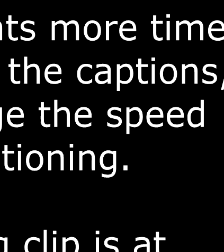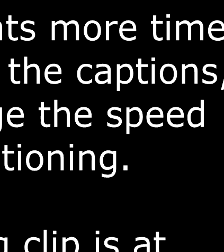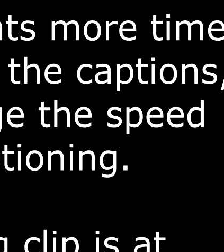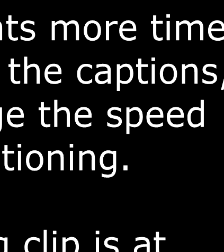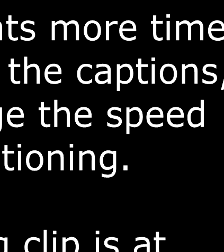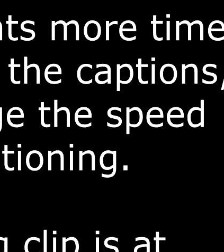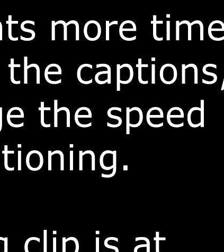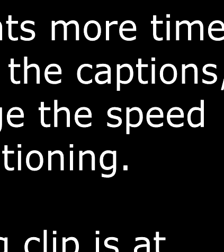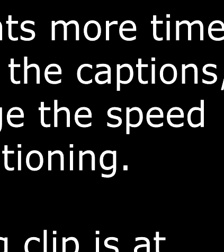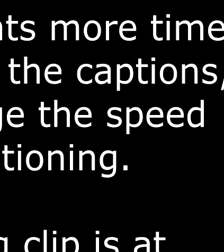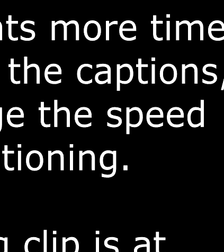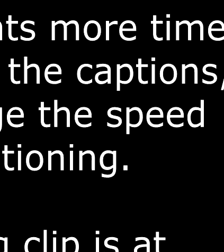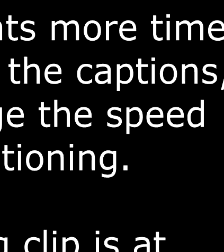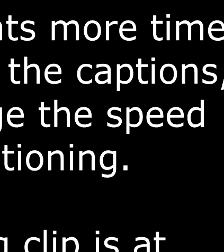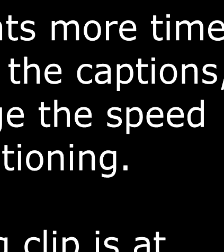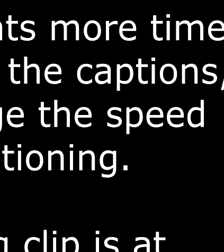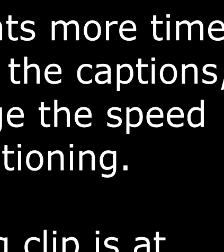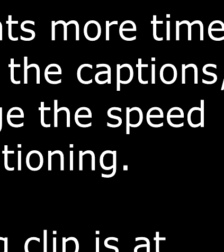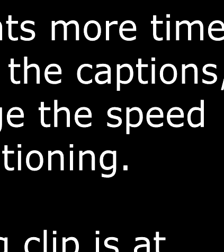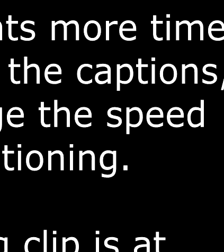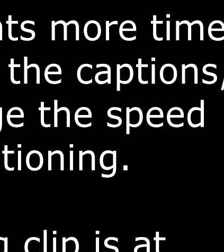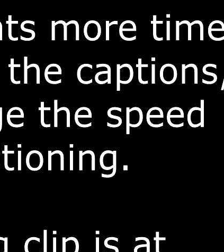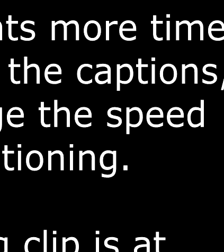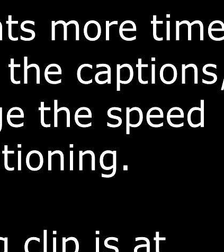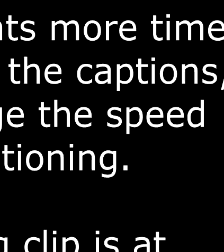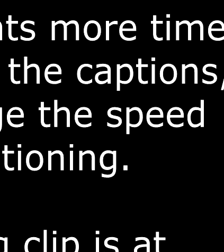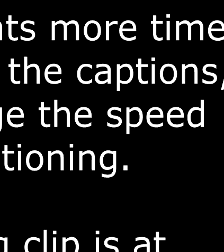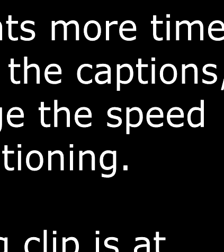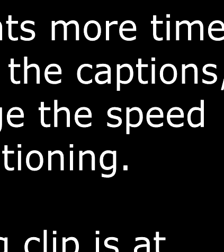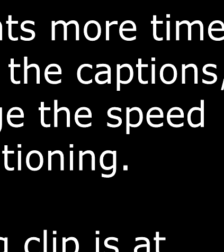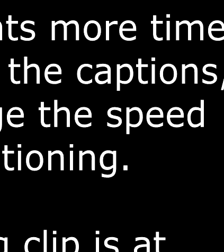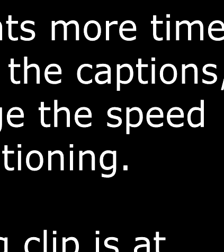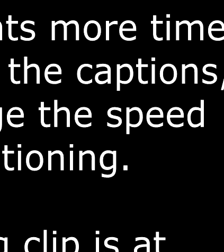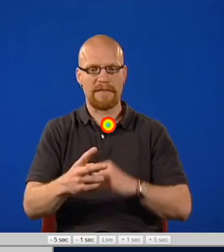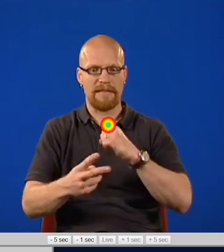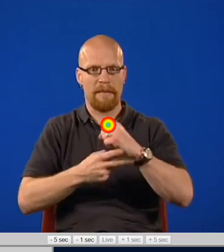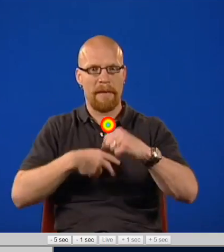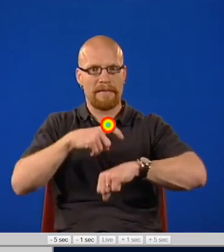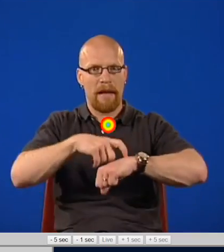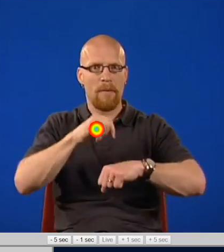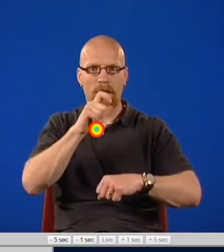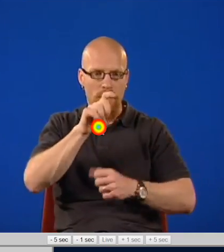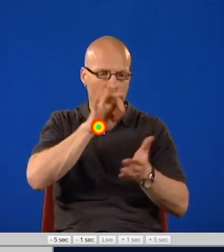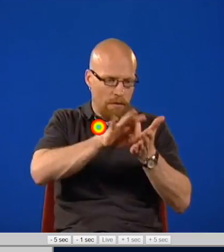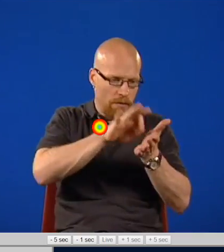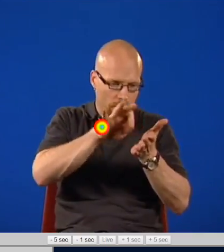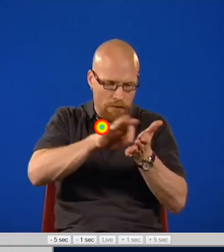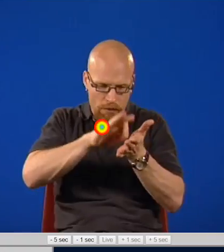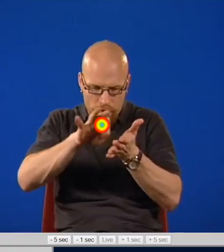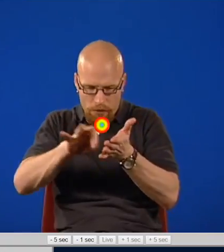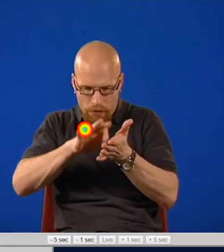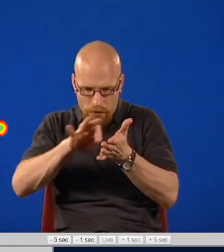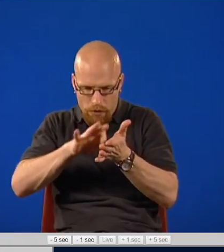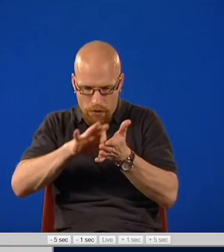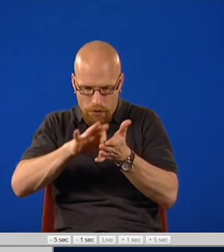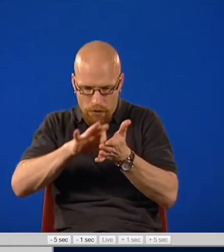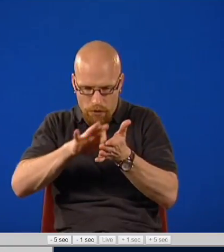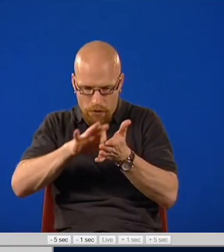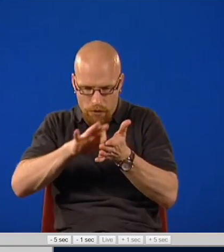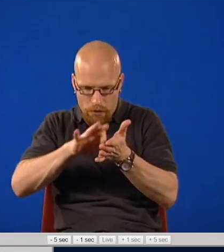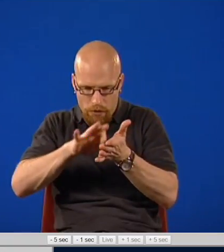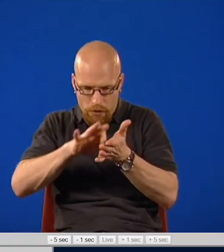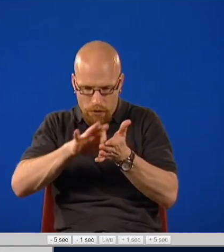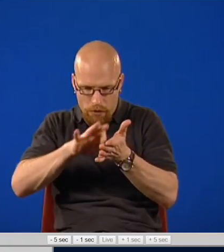has to count through all those terms in the